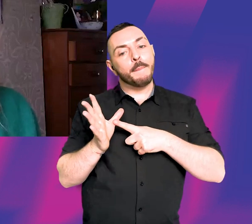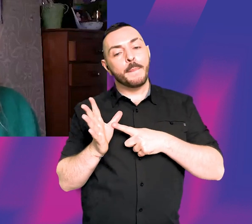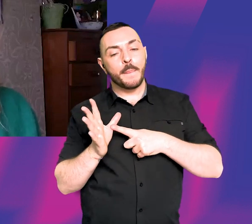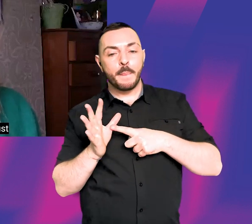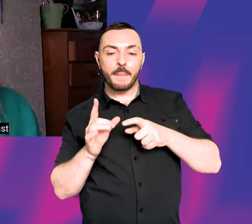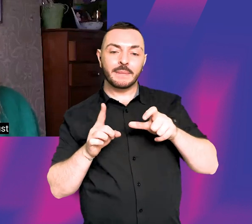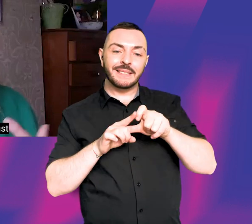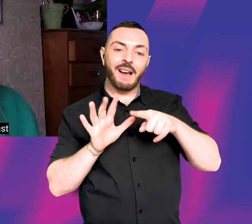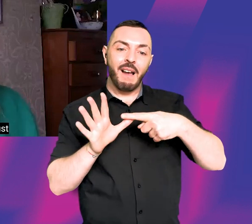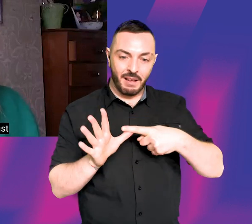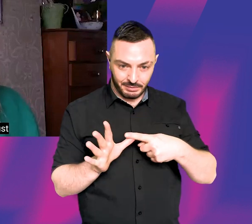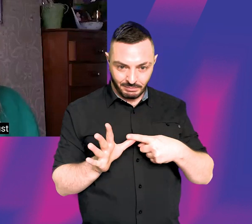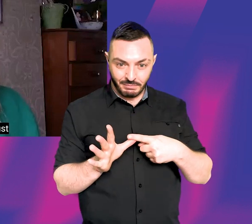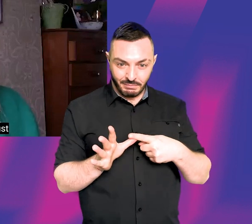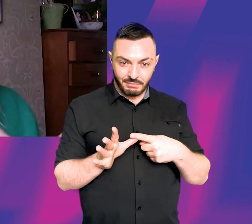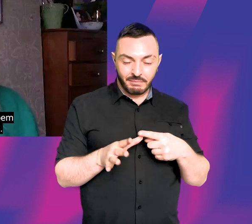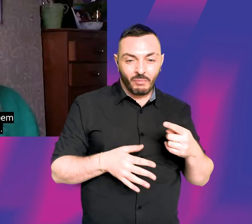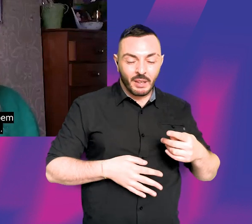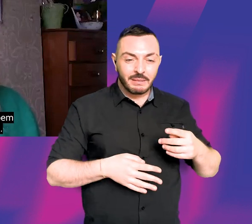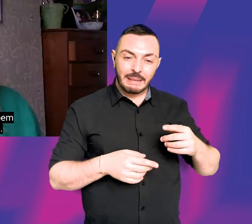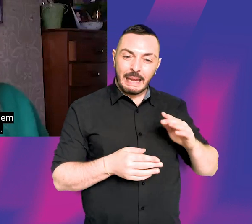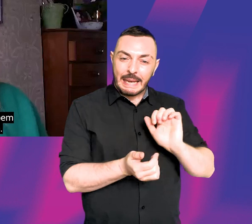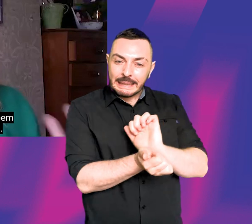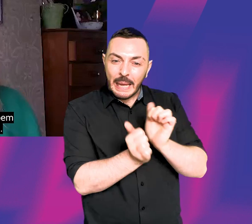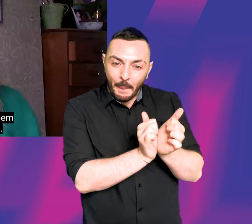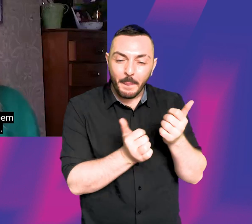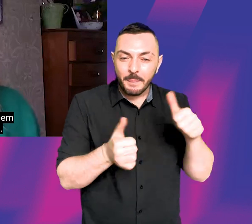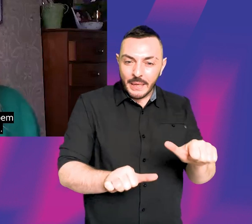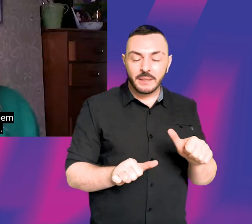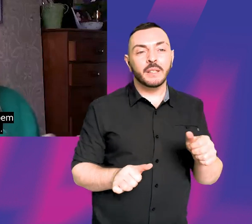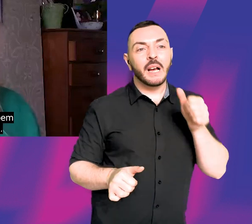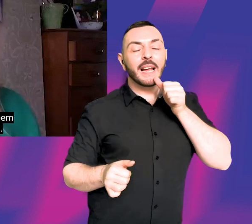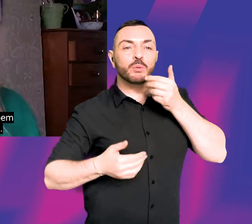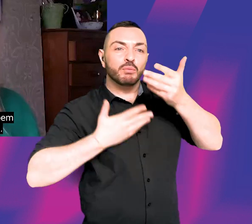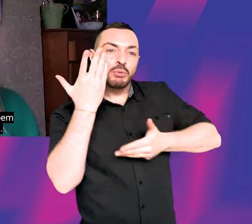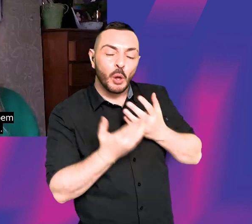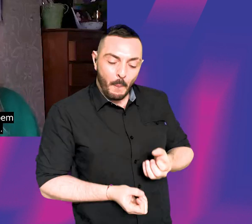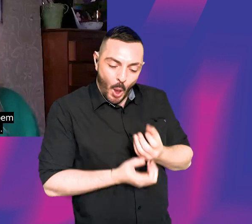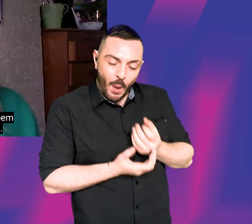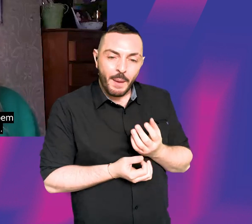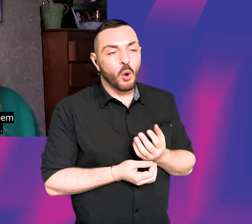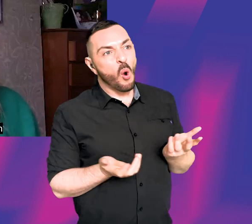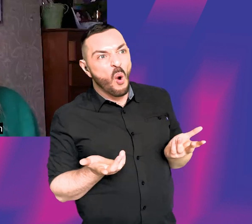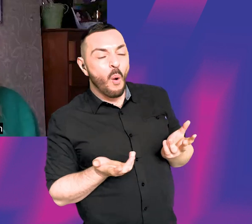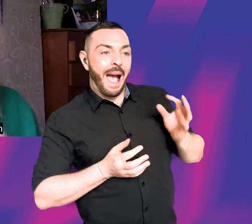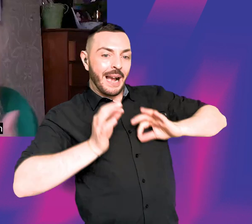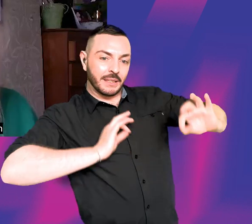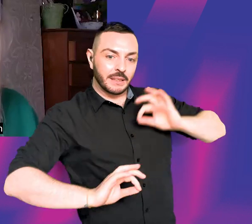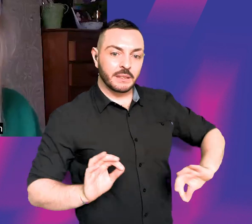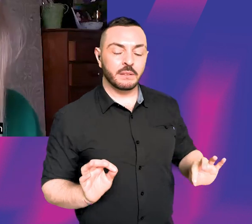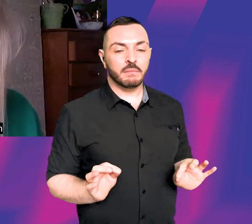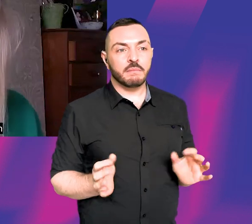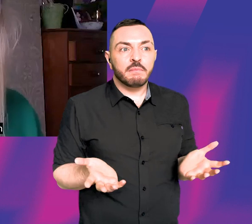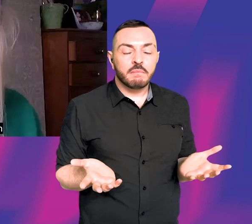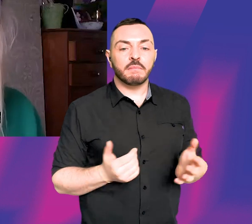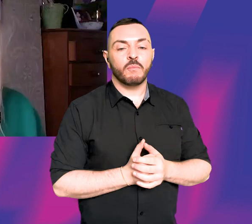grades before, so I understood what it was like to just go into a room and have to recite a poem or do a piece of acting on your own. Like, I wasn't going